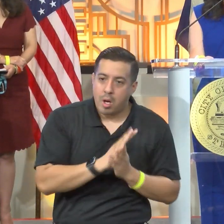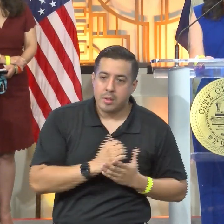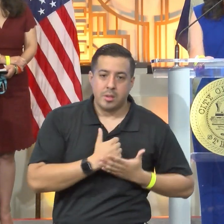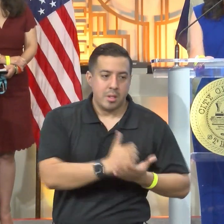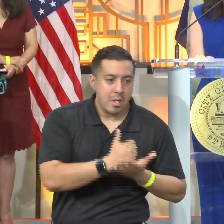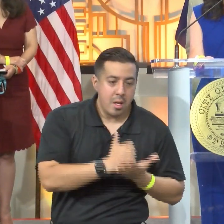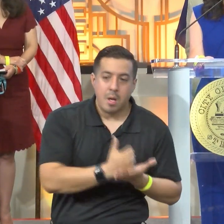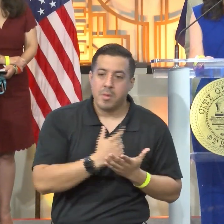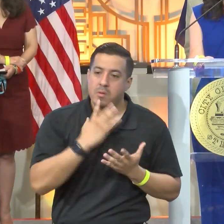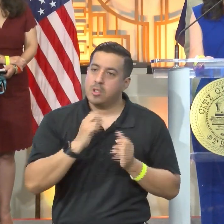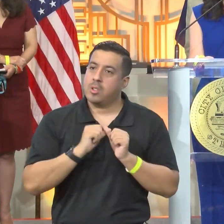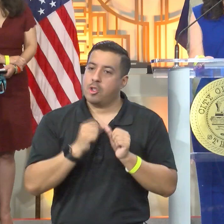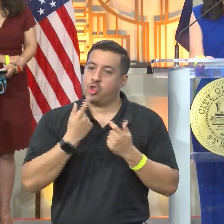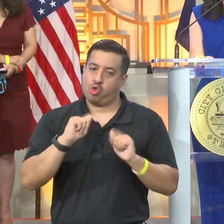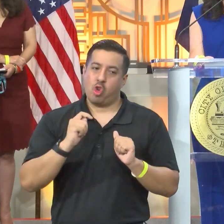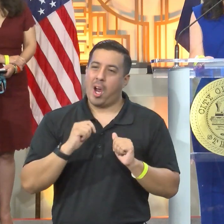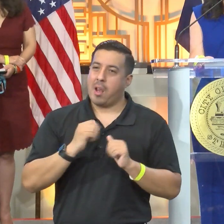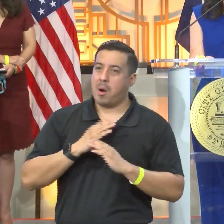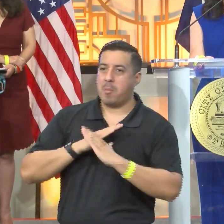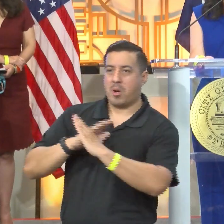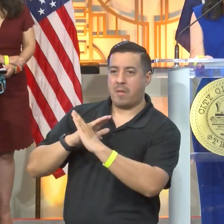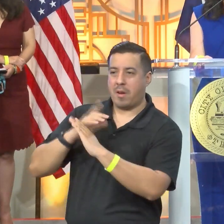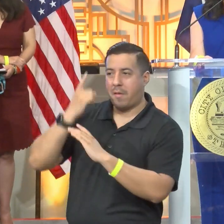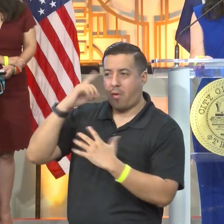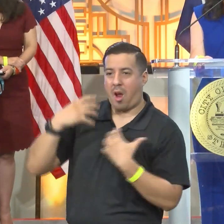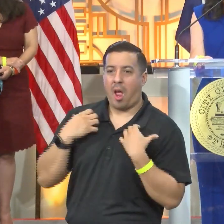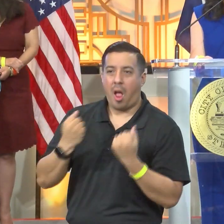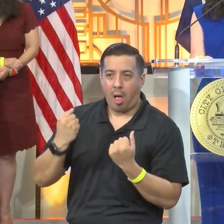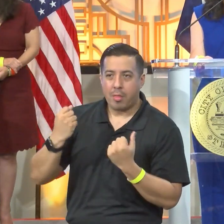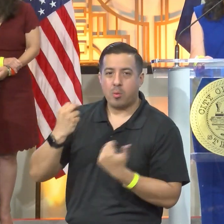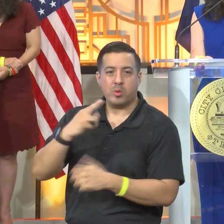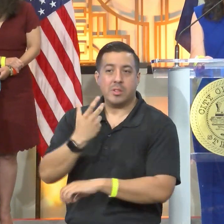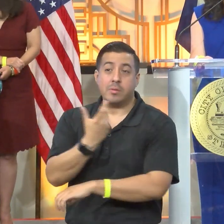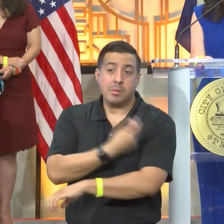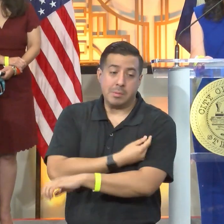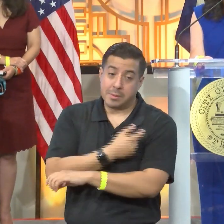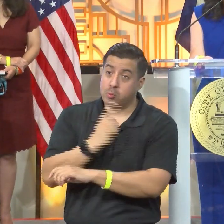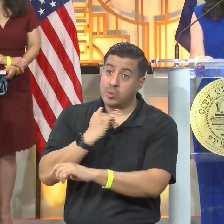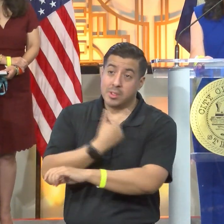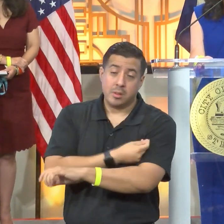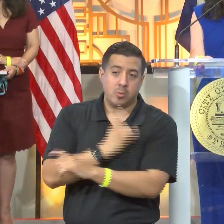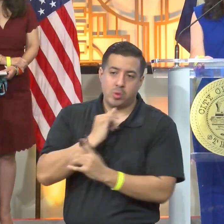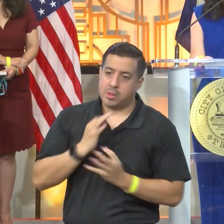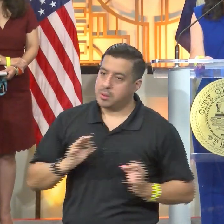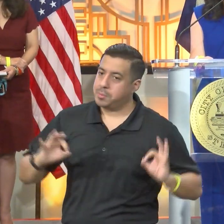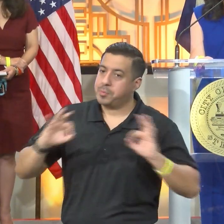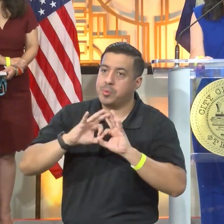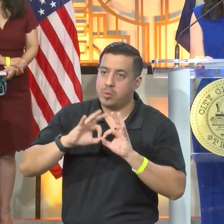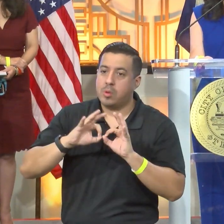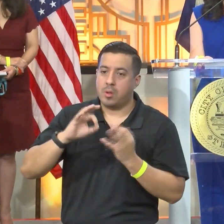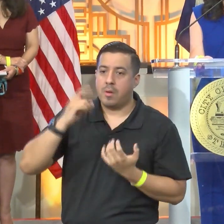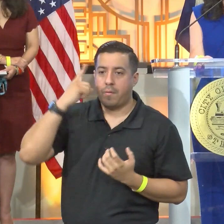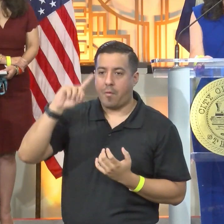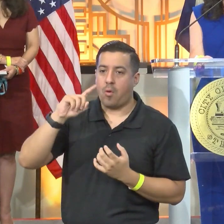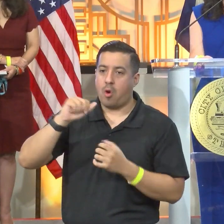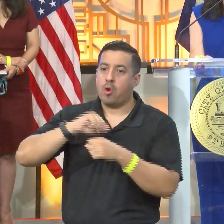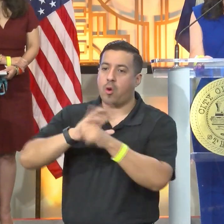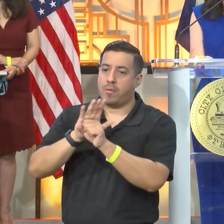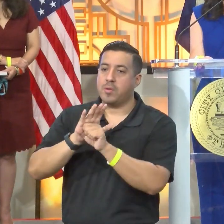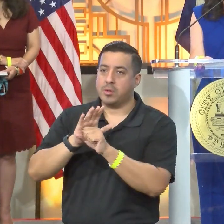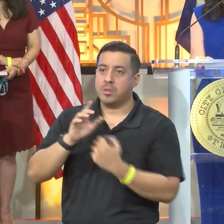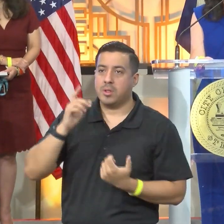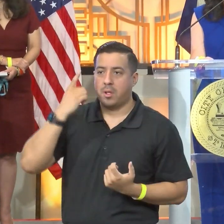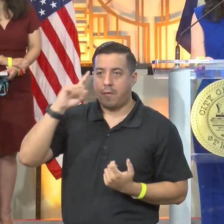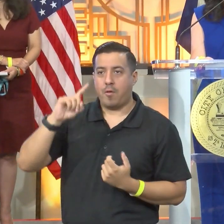as well as continued preventative health practices such as vaccinations and health screenings is key to helping reduce COVID-19 and other disparities in